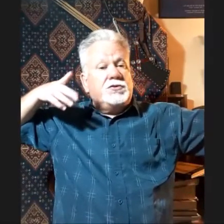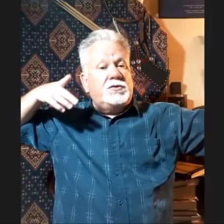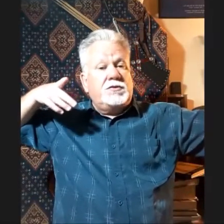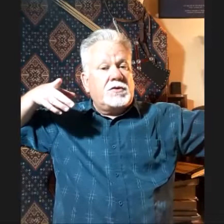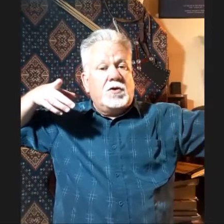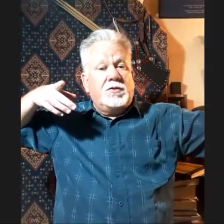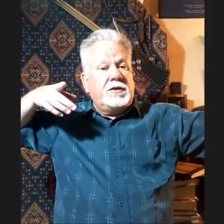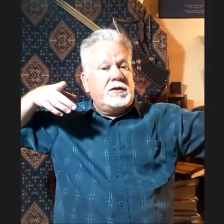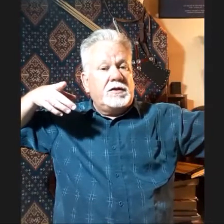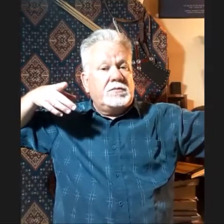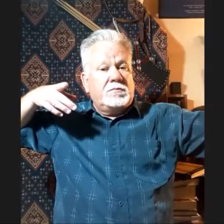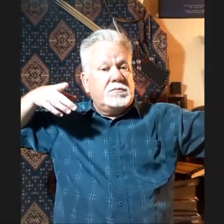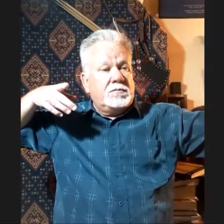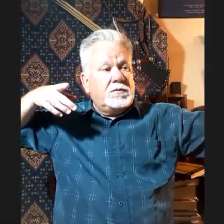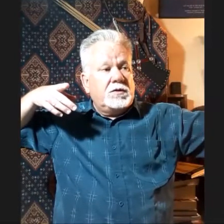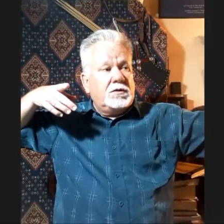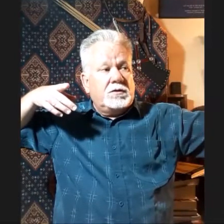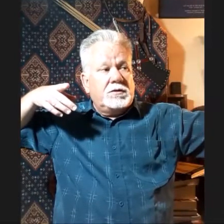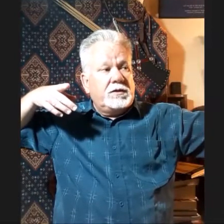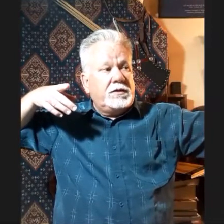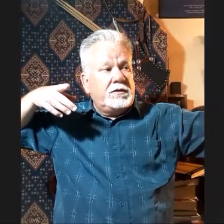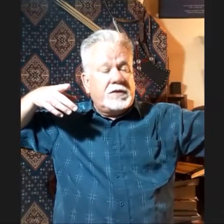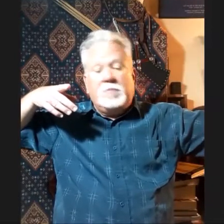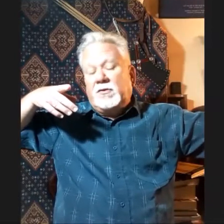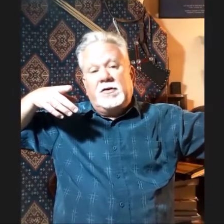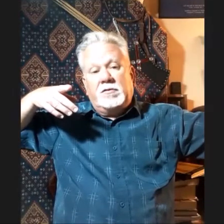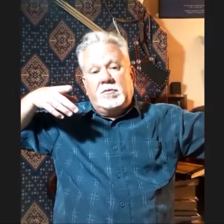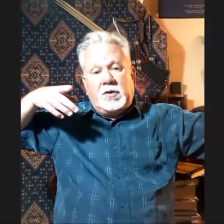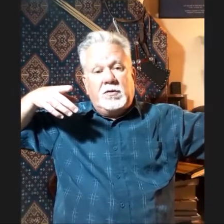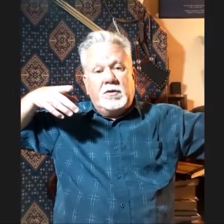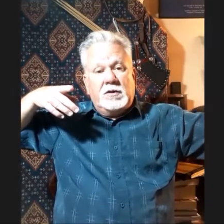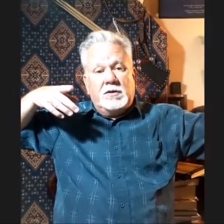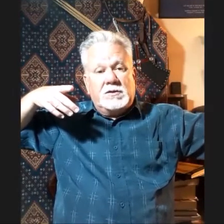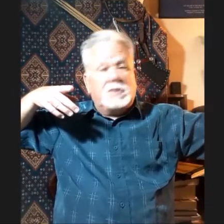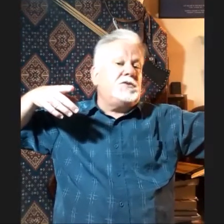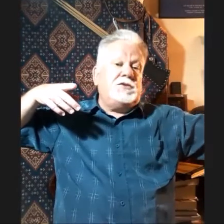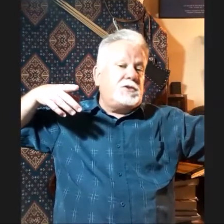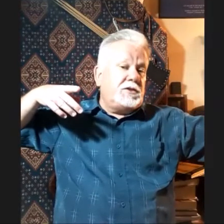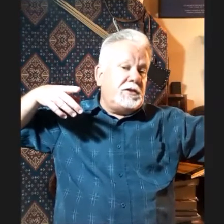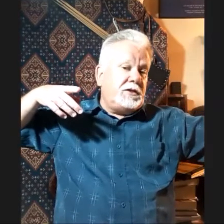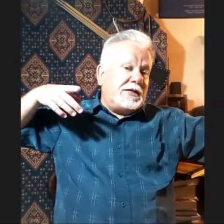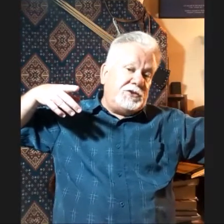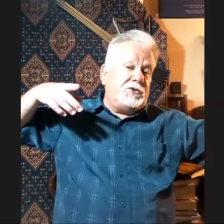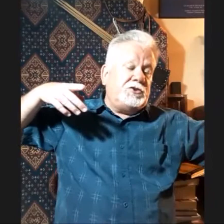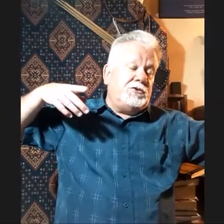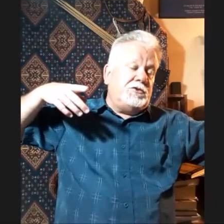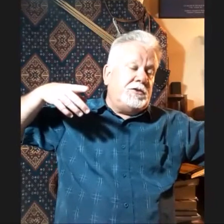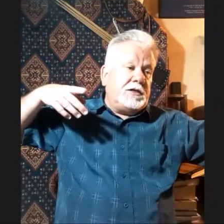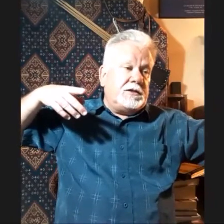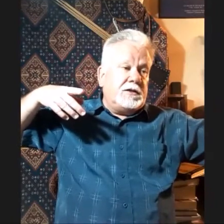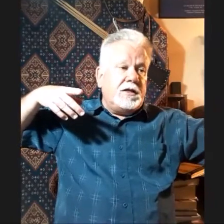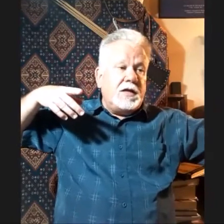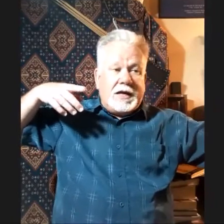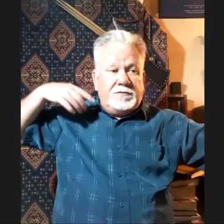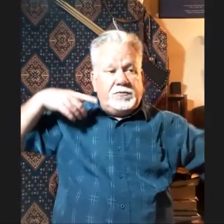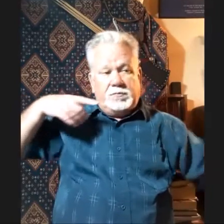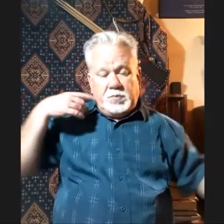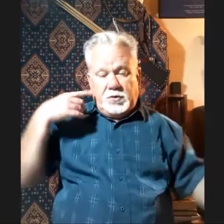shoot this on the thumb side of the bow just as easily as you could shoot it on the other. And for a person